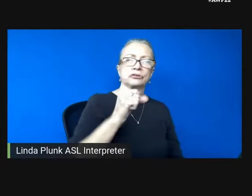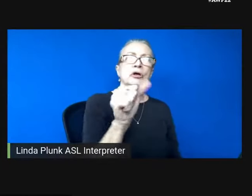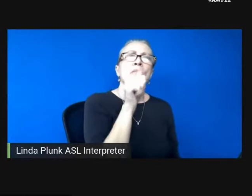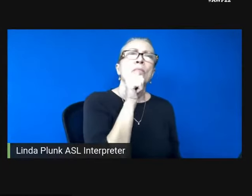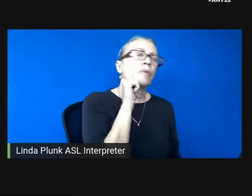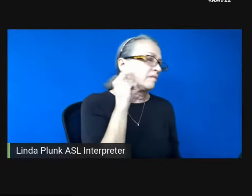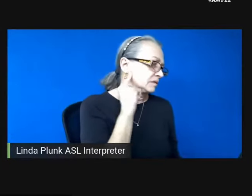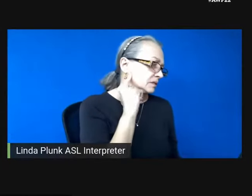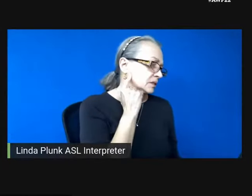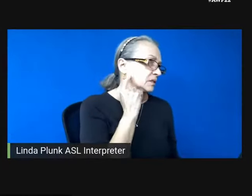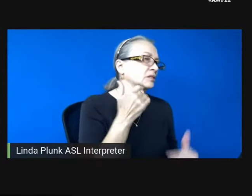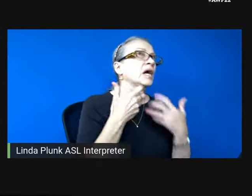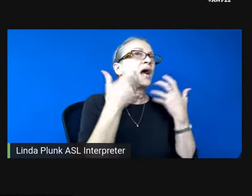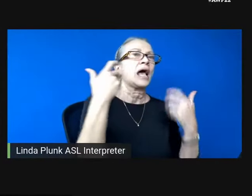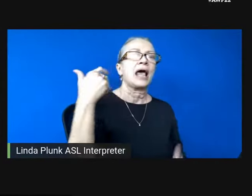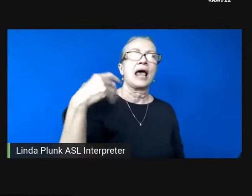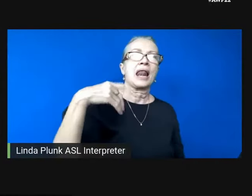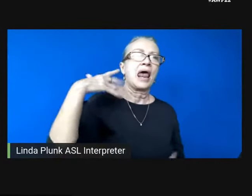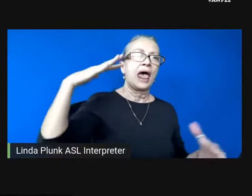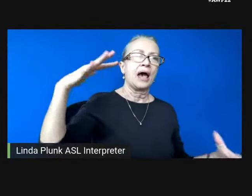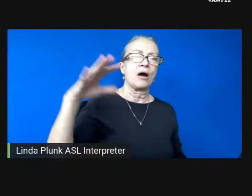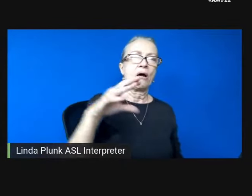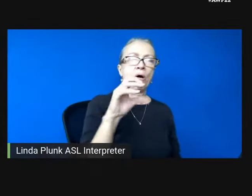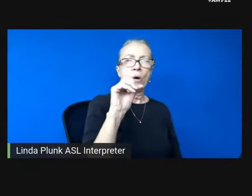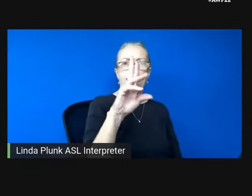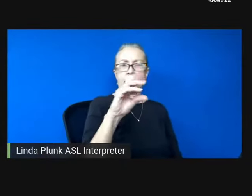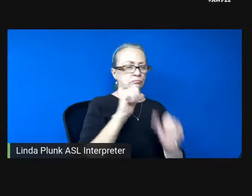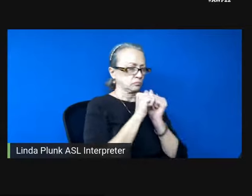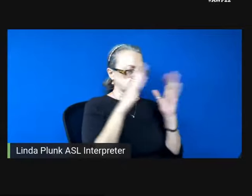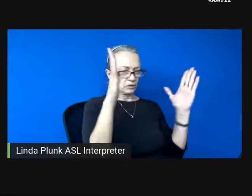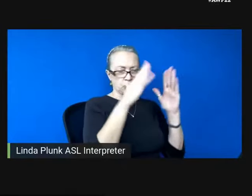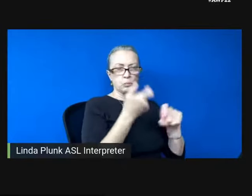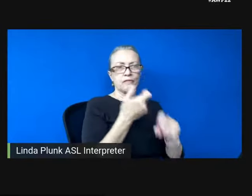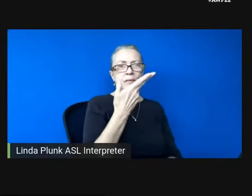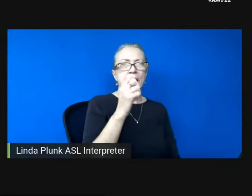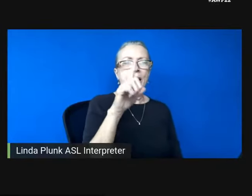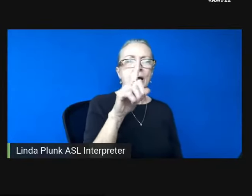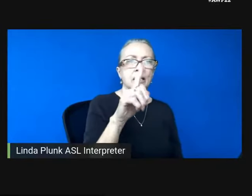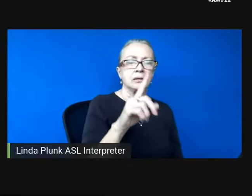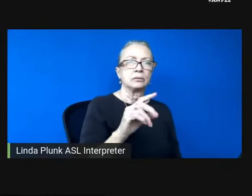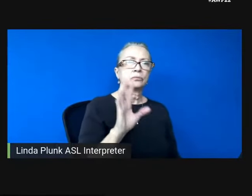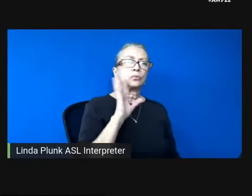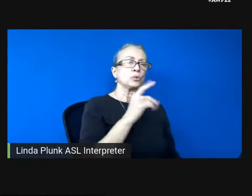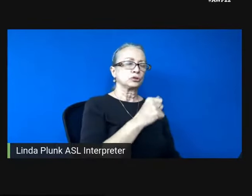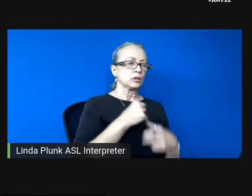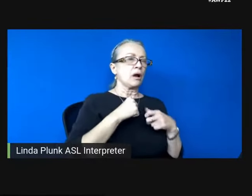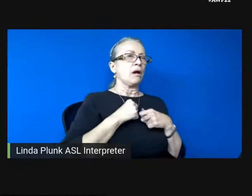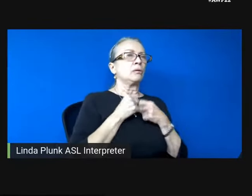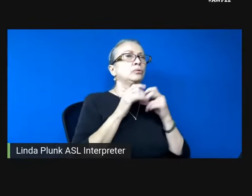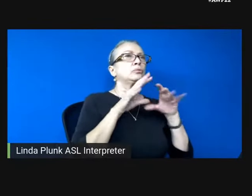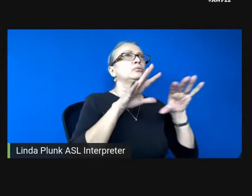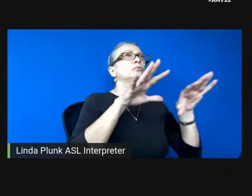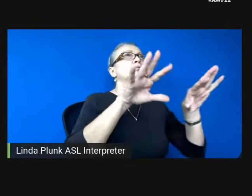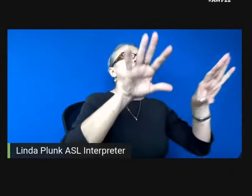or unburdened by hell will she exhale and hear the bells?